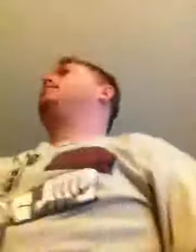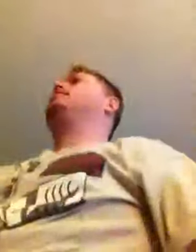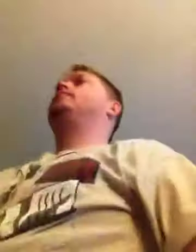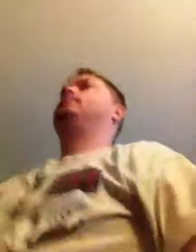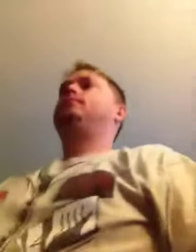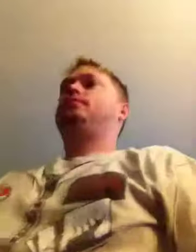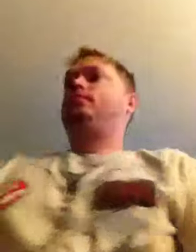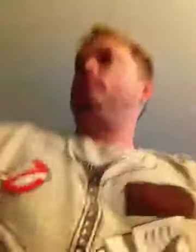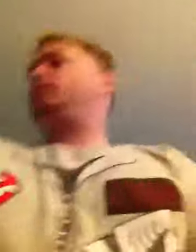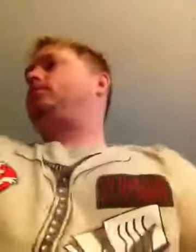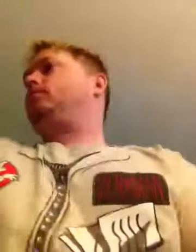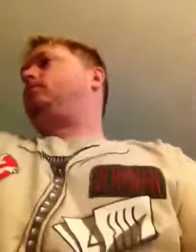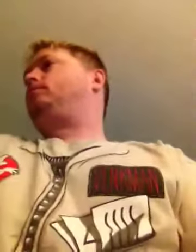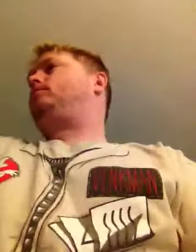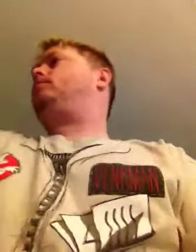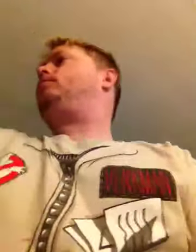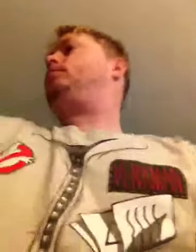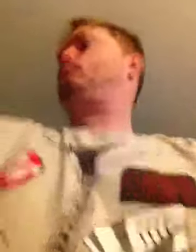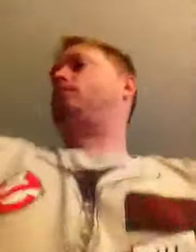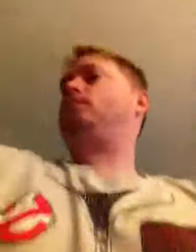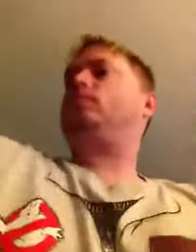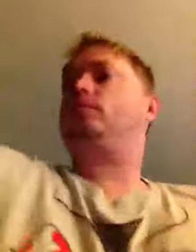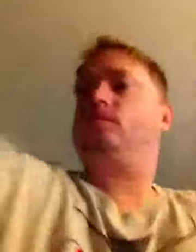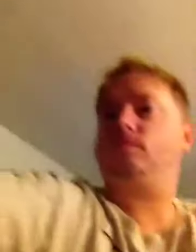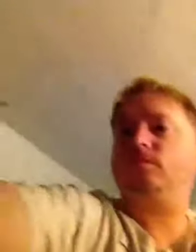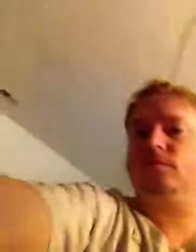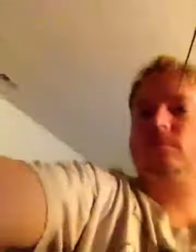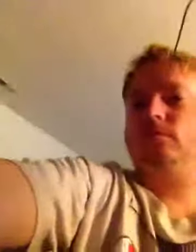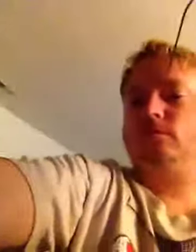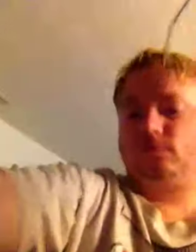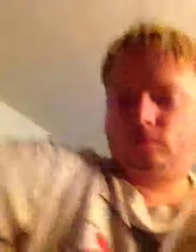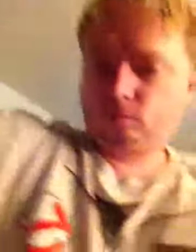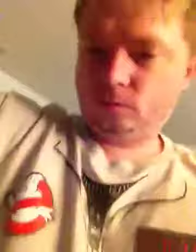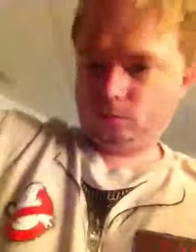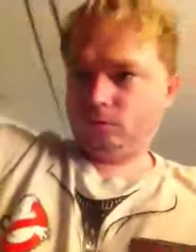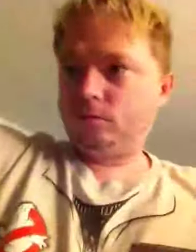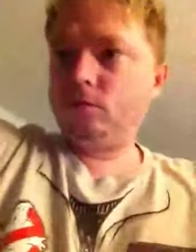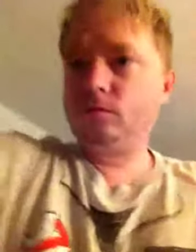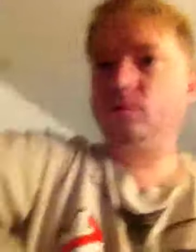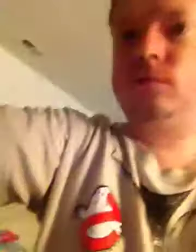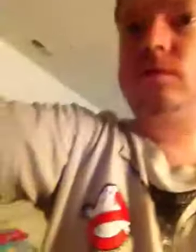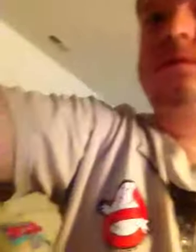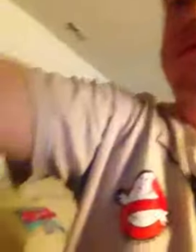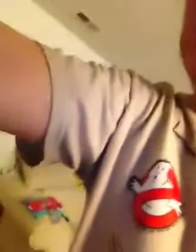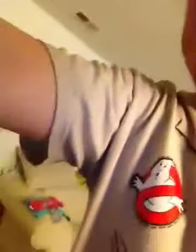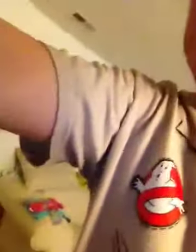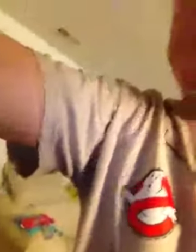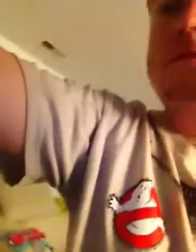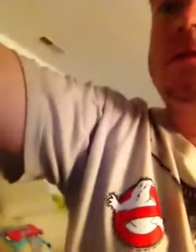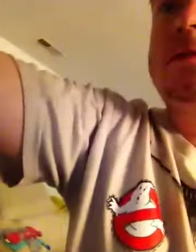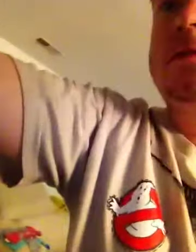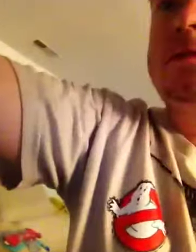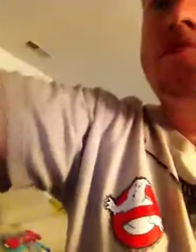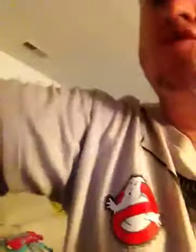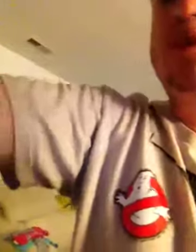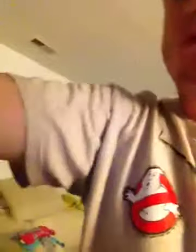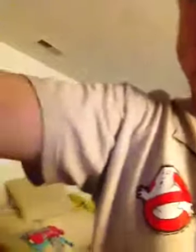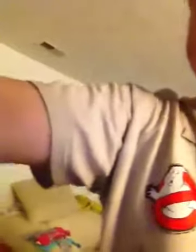could become permanent. High blood sugar has been reported with Abilify in medicines like it. In some cases, extreme high blood sugar can lead to coma or death.